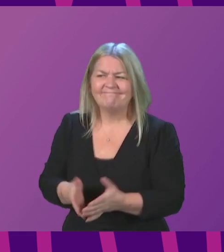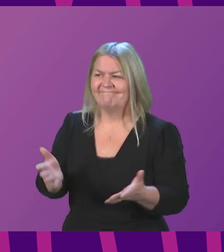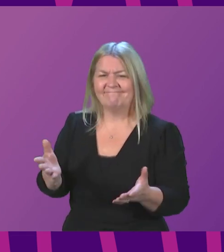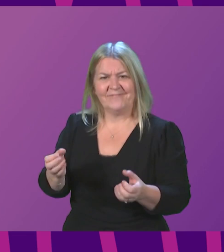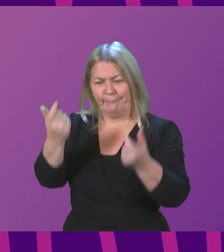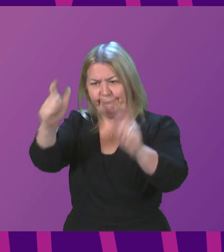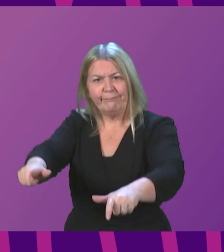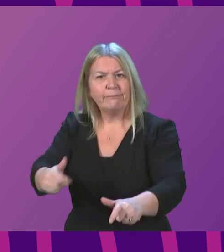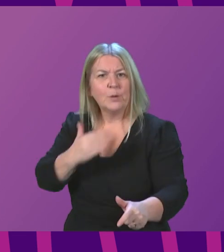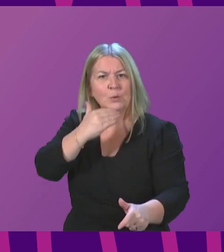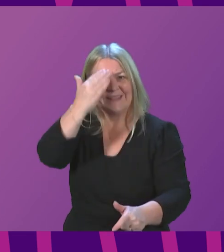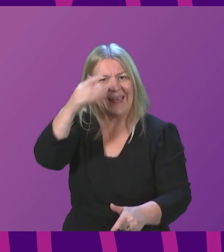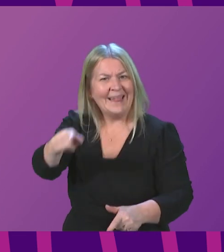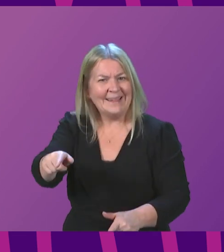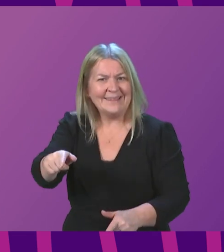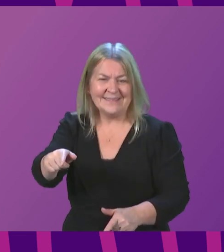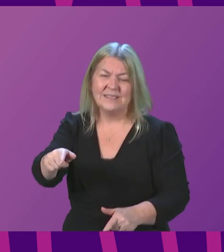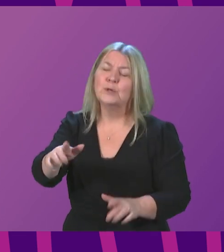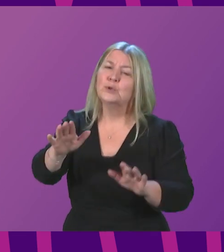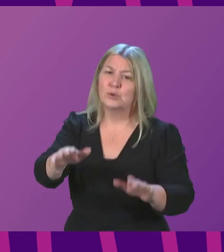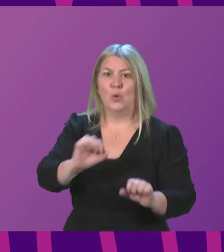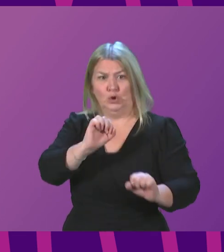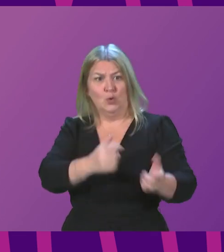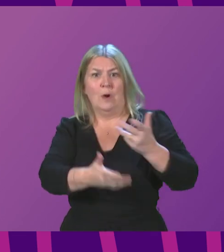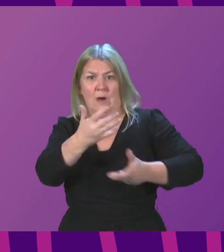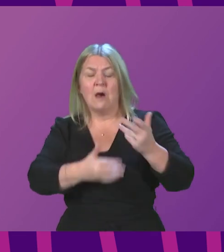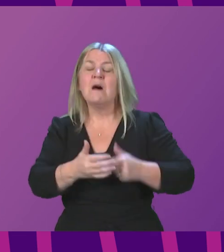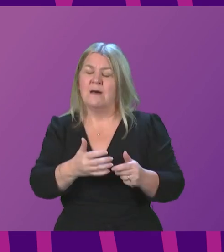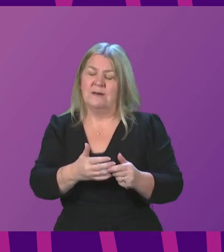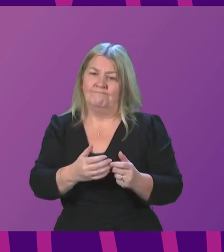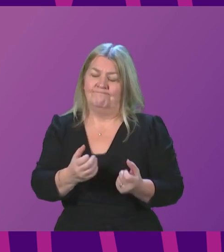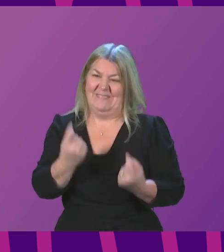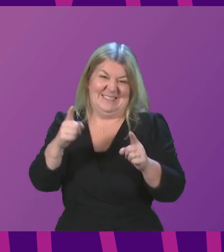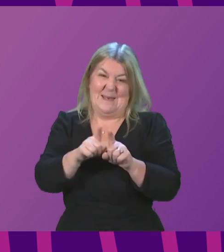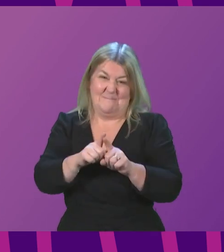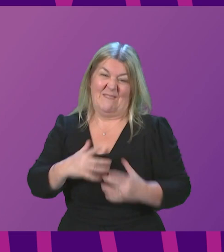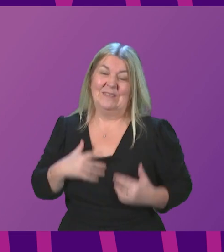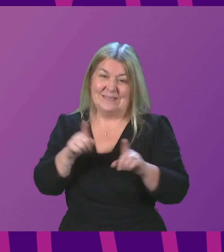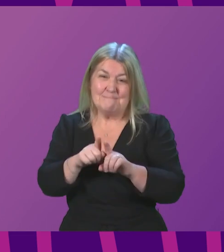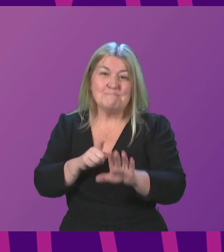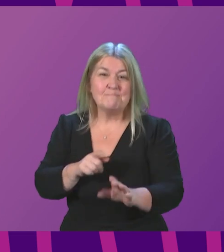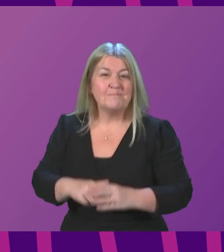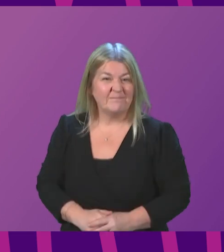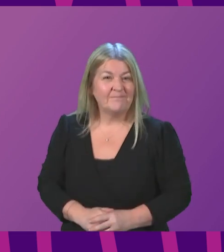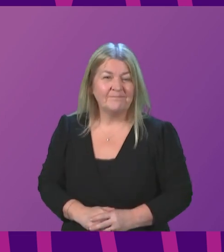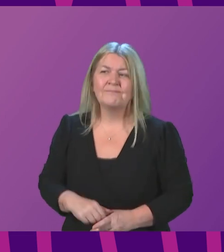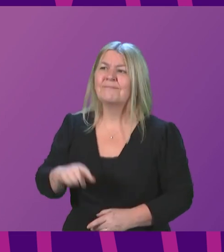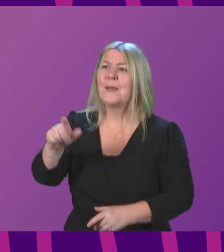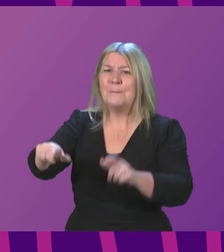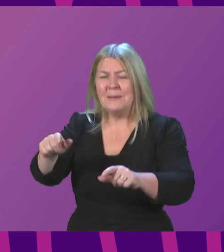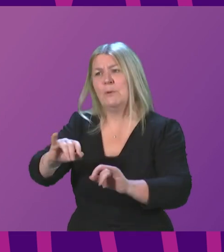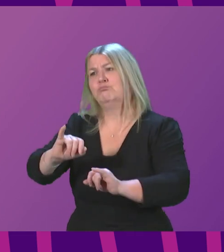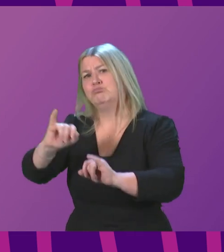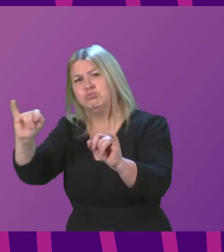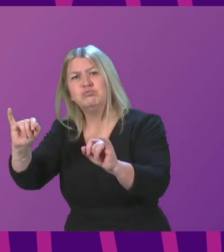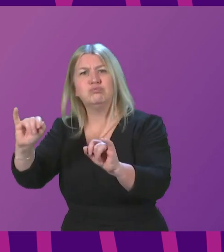way that Mark Ruskell has described is just one aspect of that I do think that how we treat those fleeing circumstances